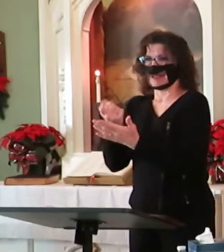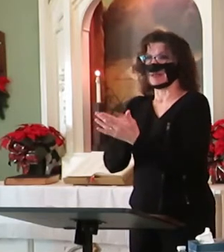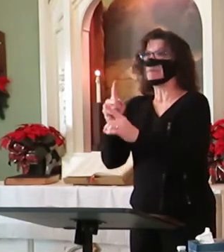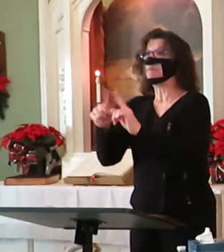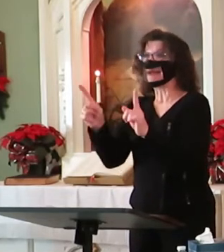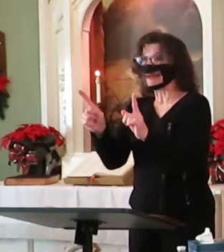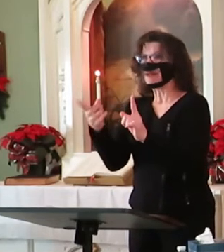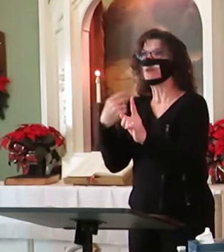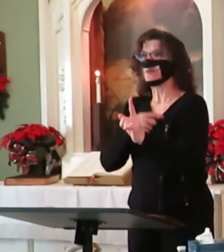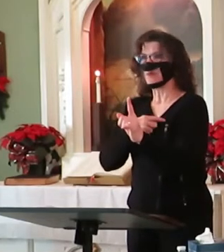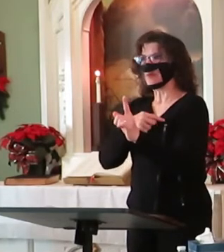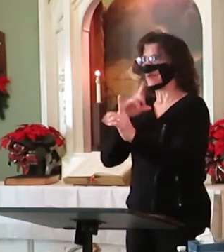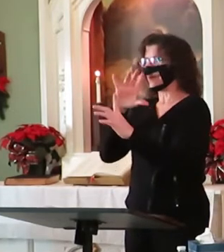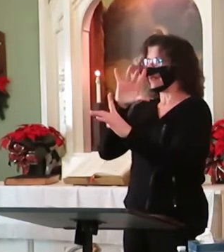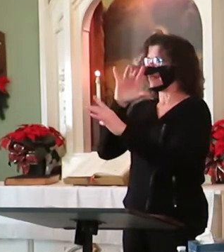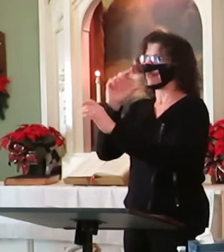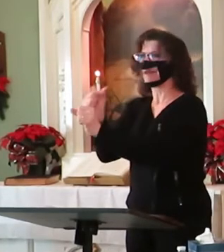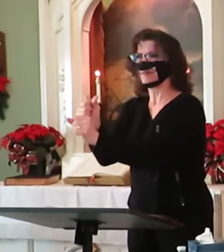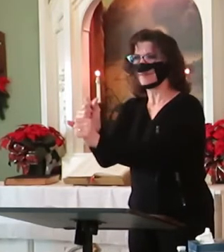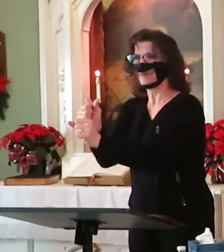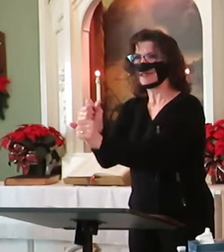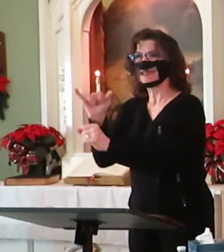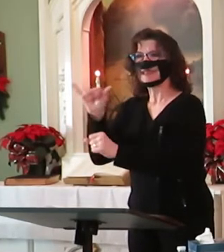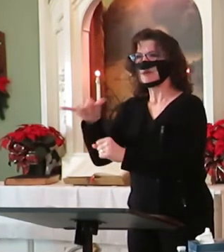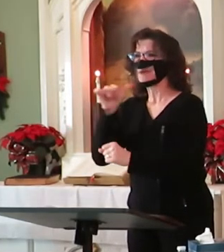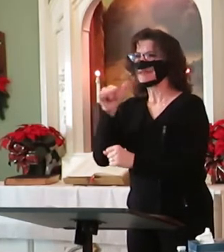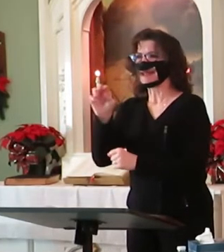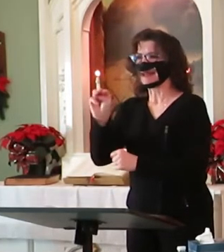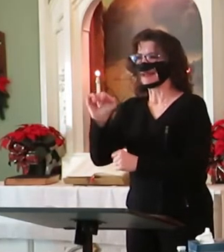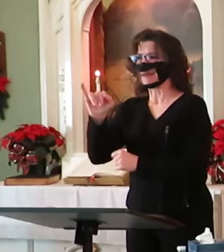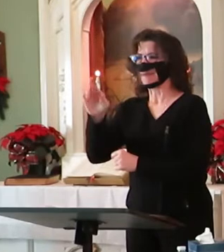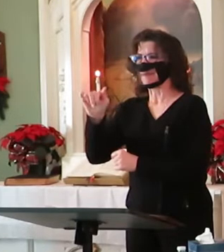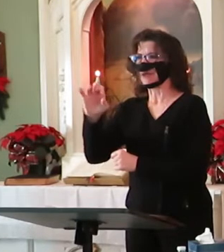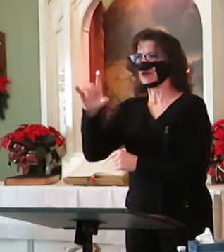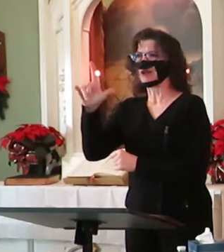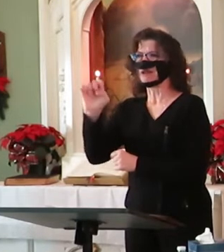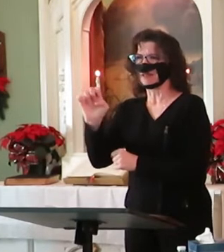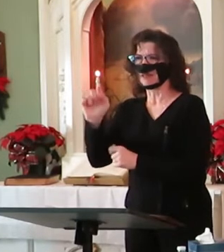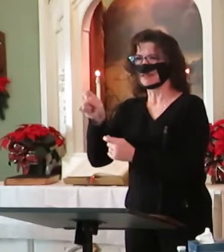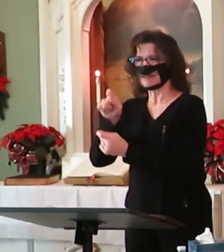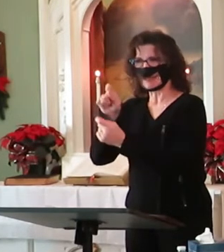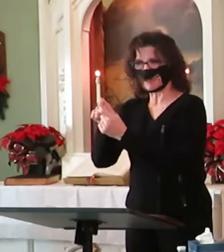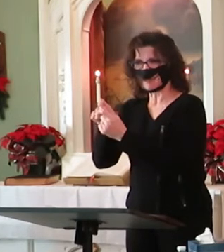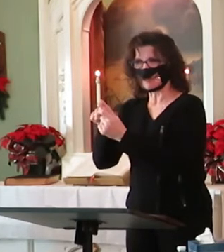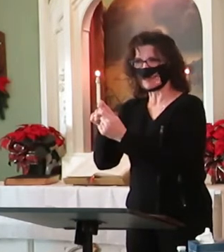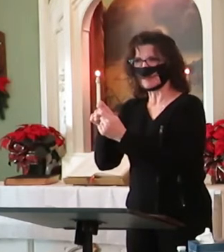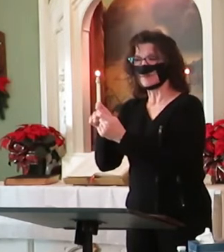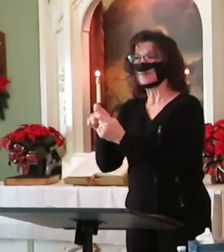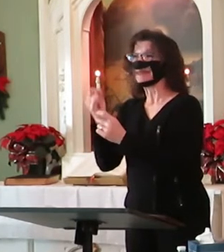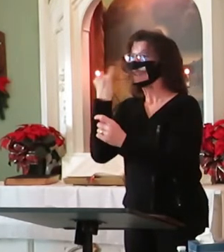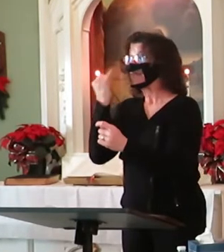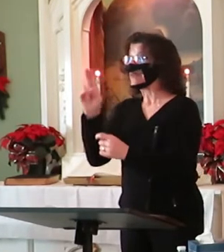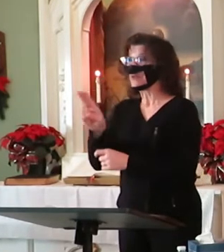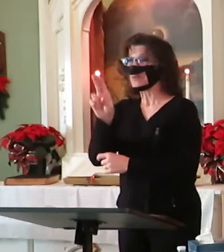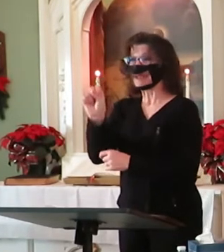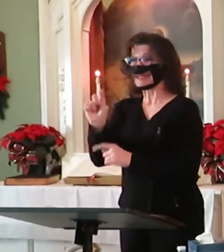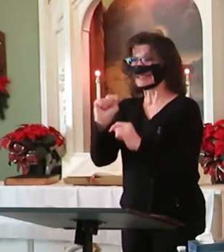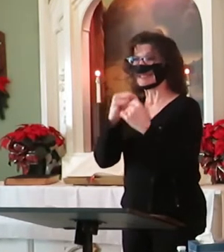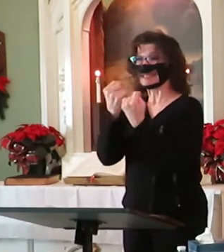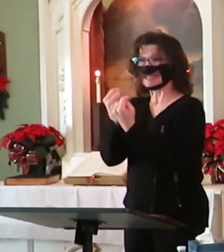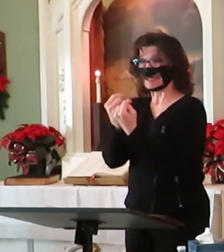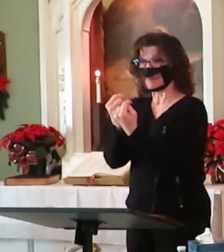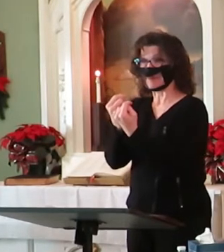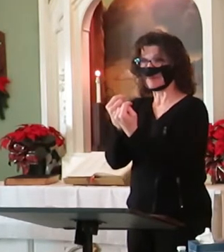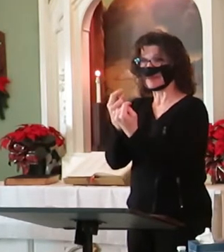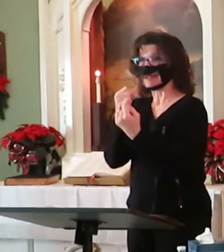we sometimes forget is the miracle was not completed or could have been tarnished if the U.S. team had not failed to